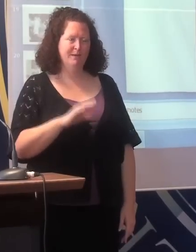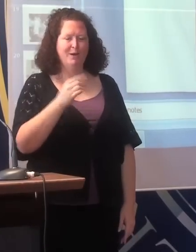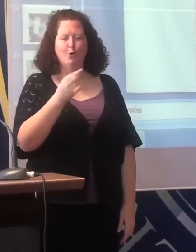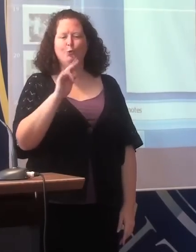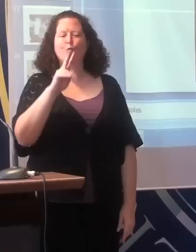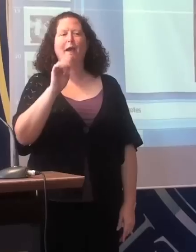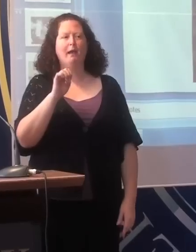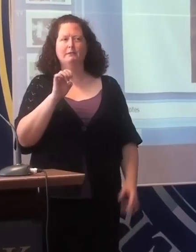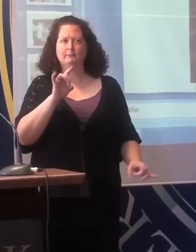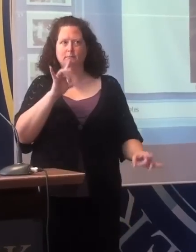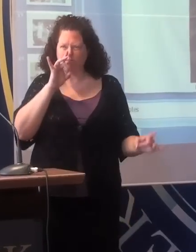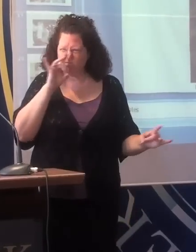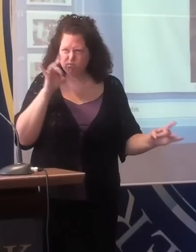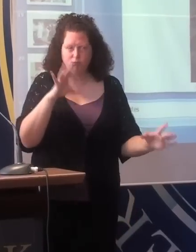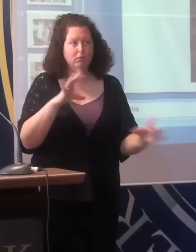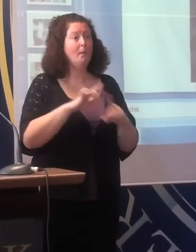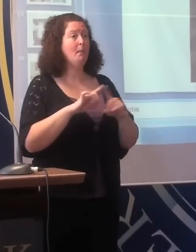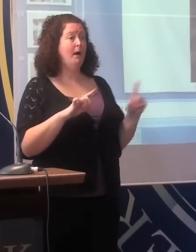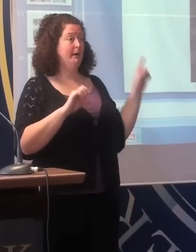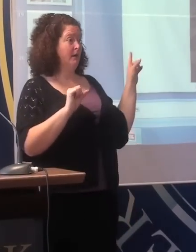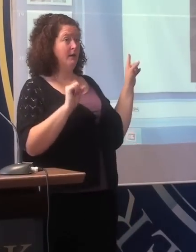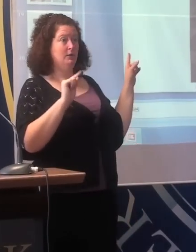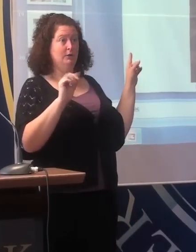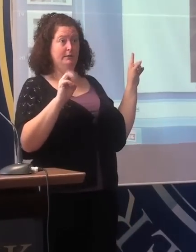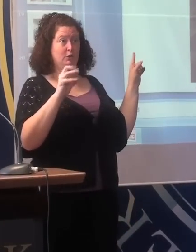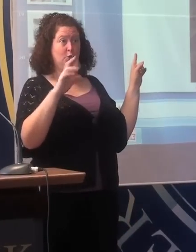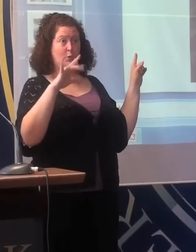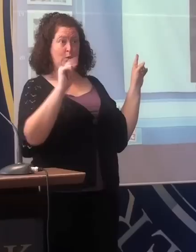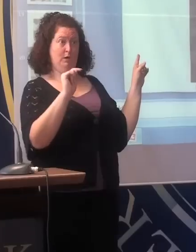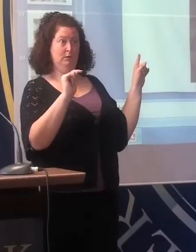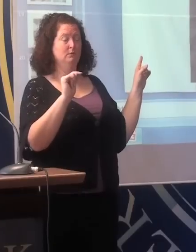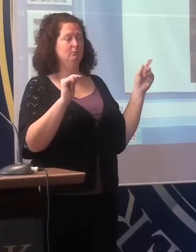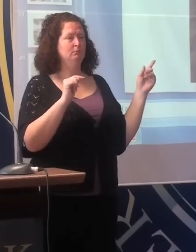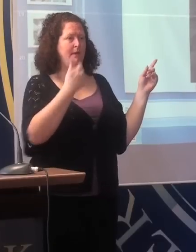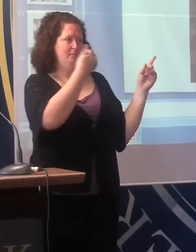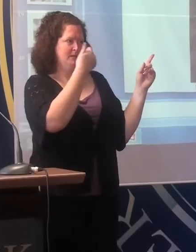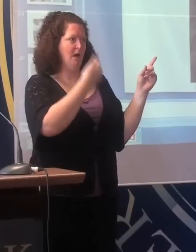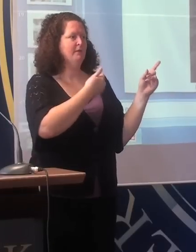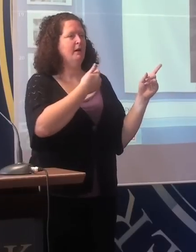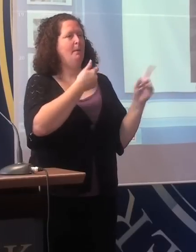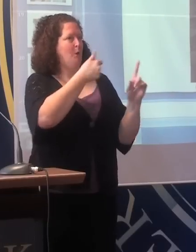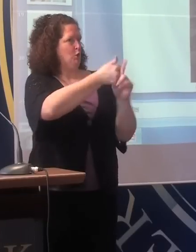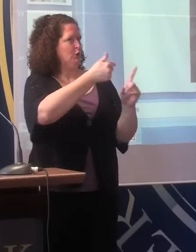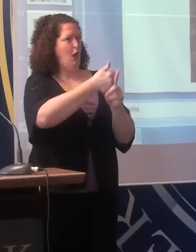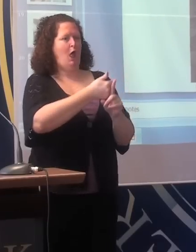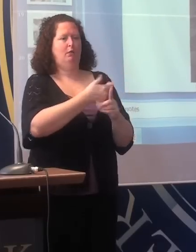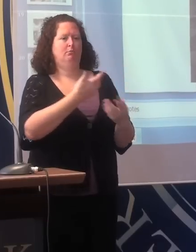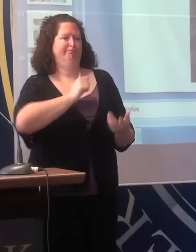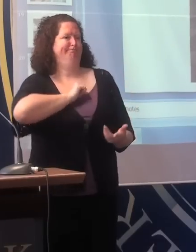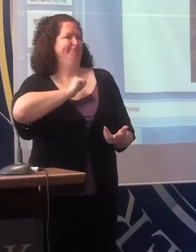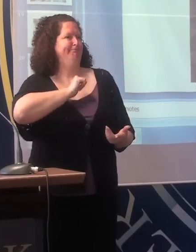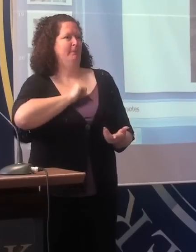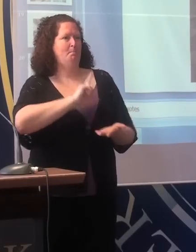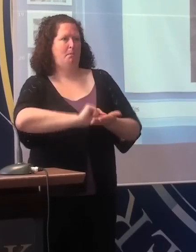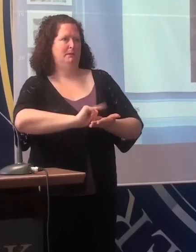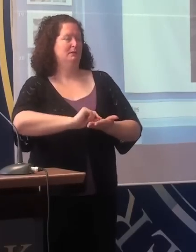But Stewart, who was and still is a personal self-publicist, nothing wrong with that,